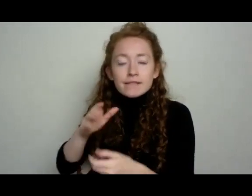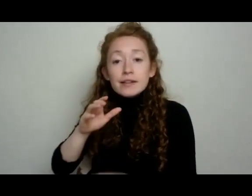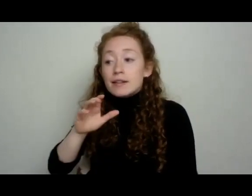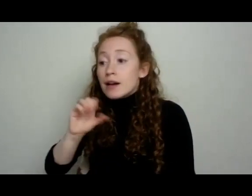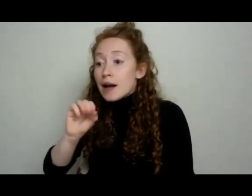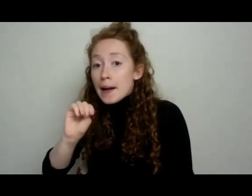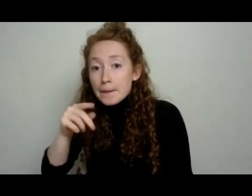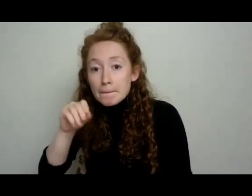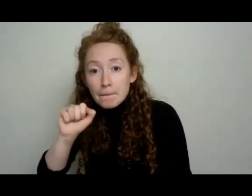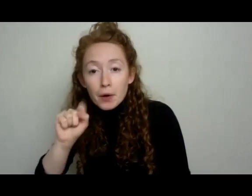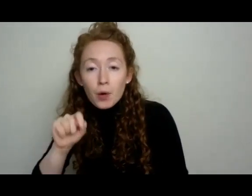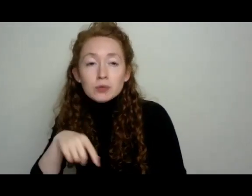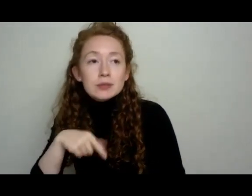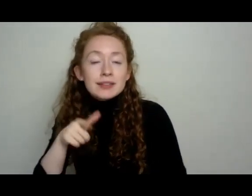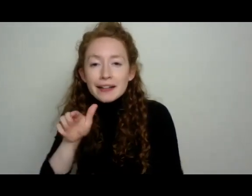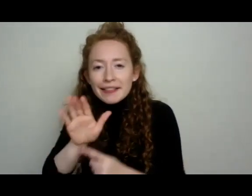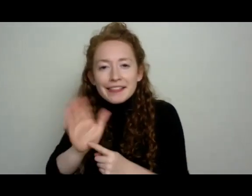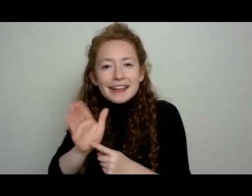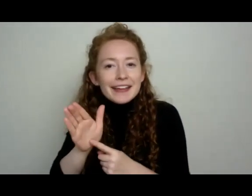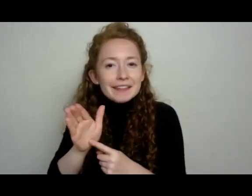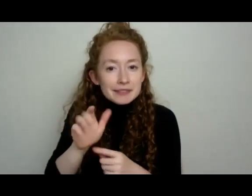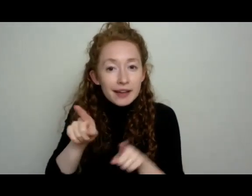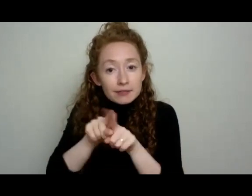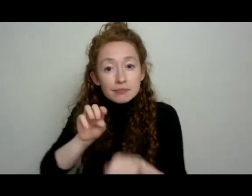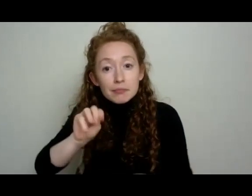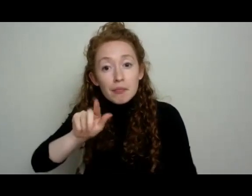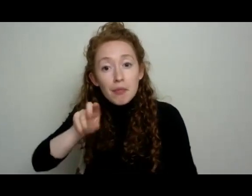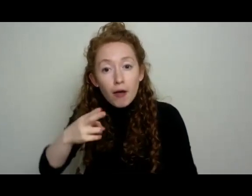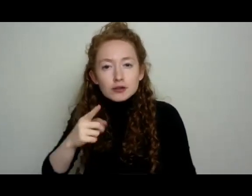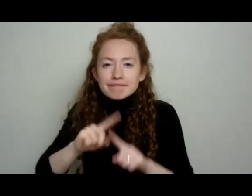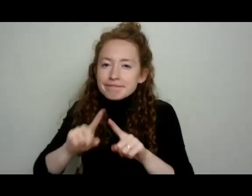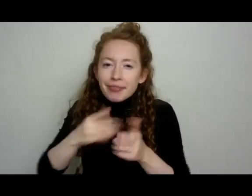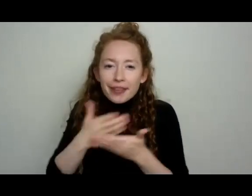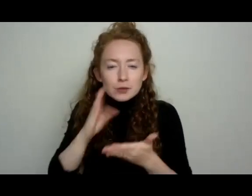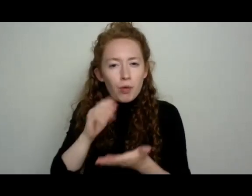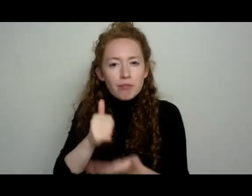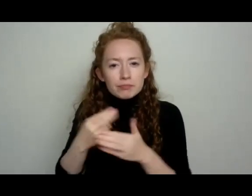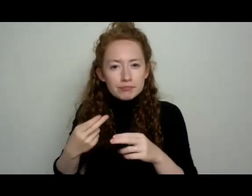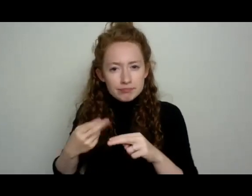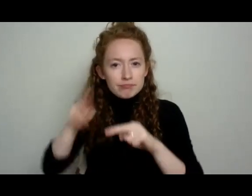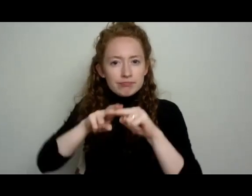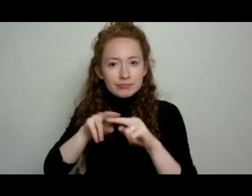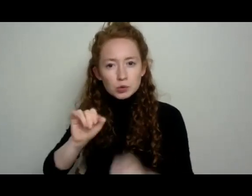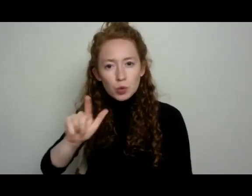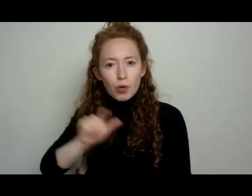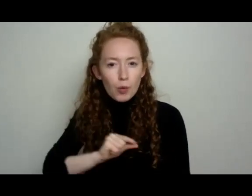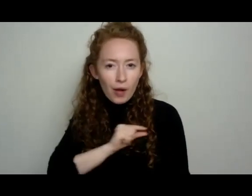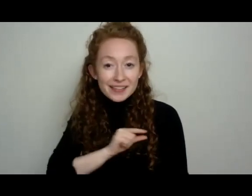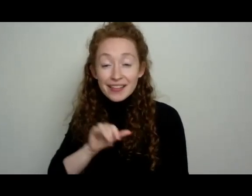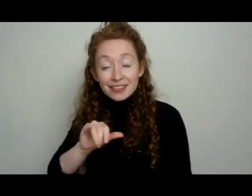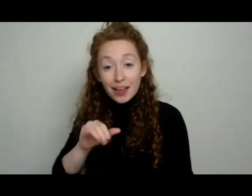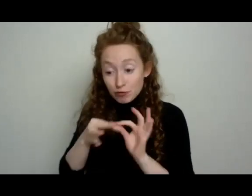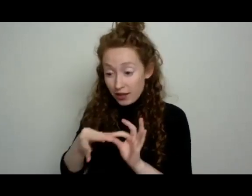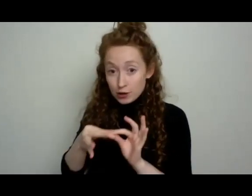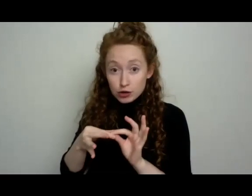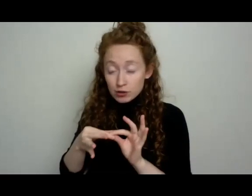your soil organic matter that so much the better. And then of course that is a lifetime, but what can you do